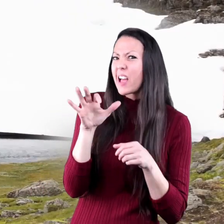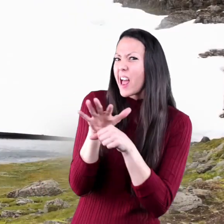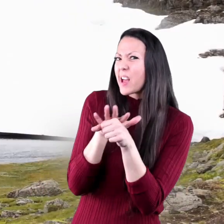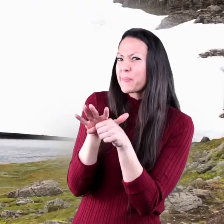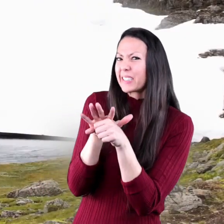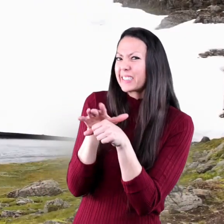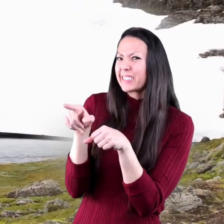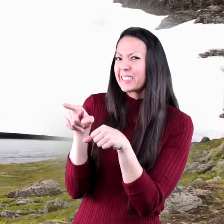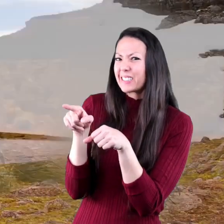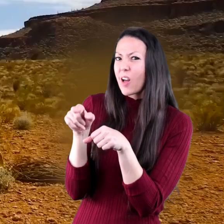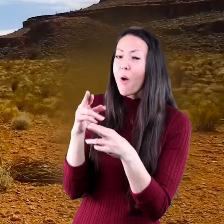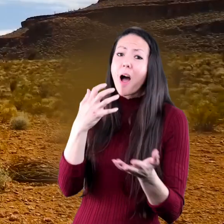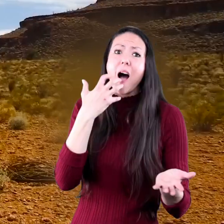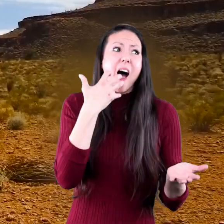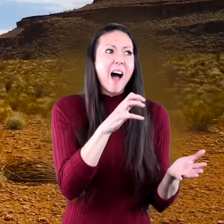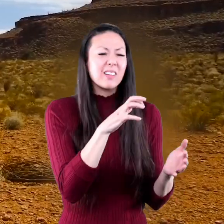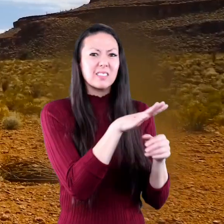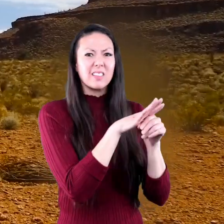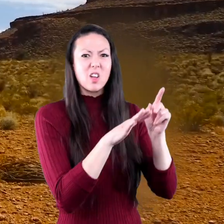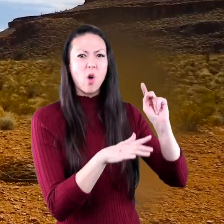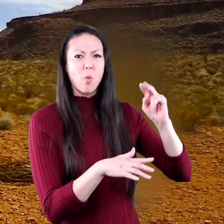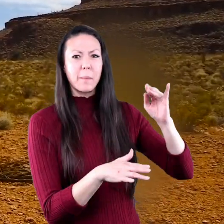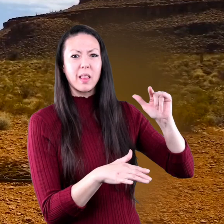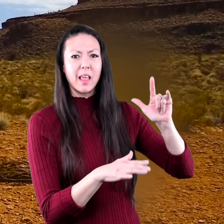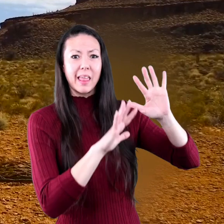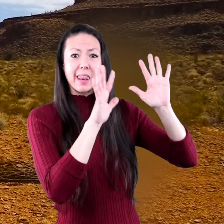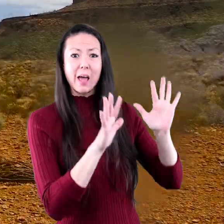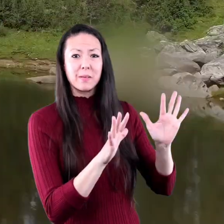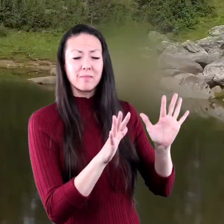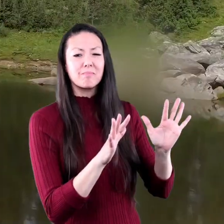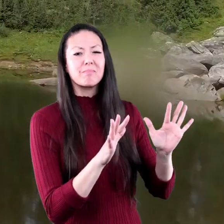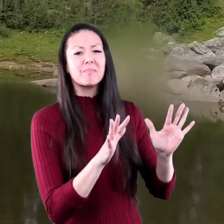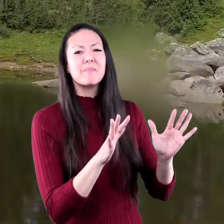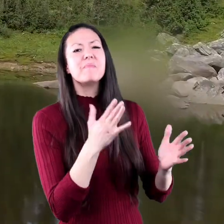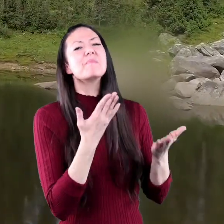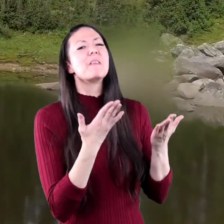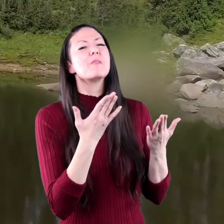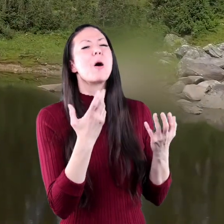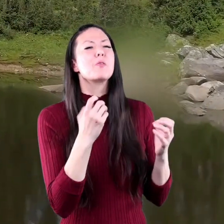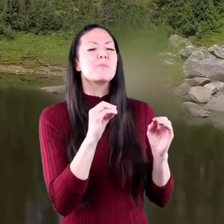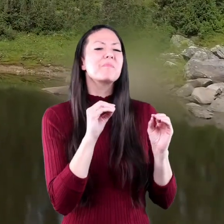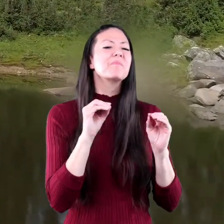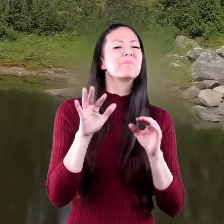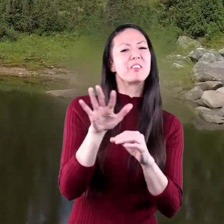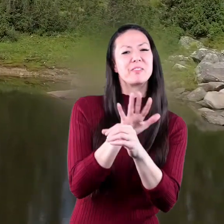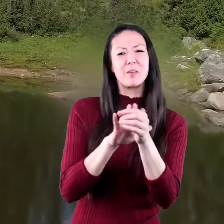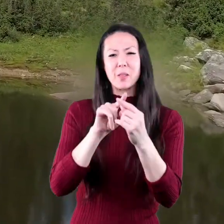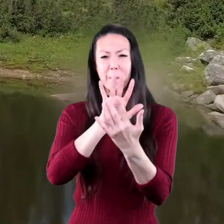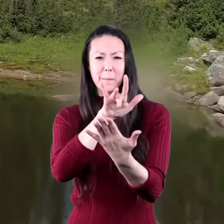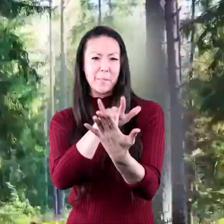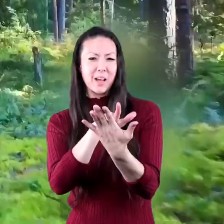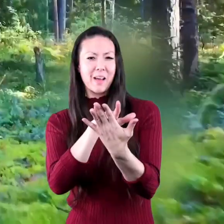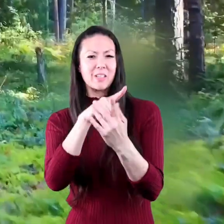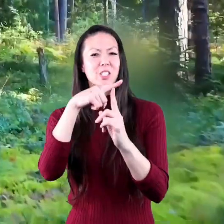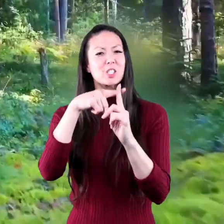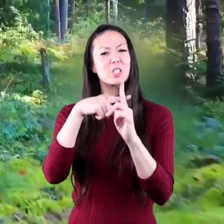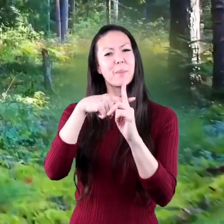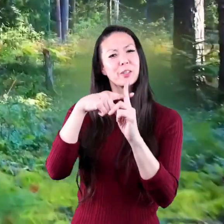climate or a very hot tropical climate, then perhaps you need something in the middle. In a temperate climate,